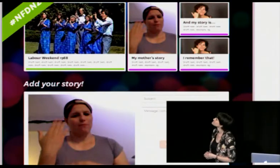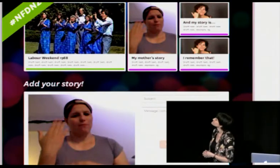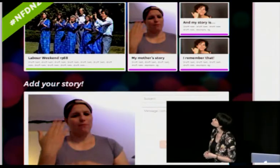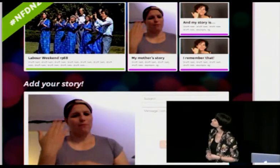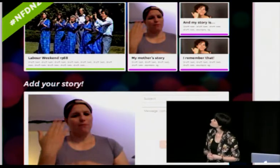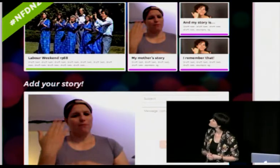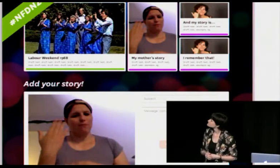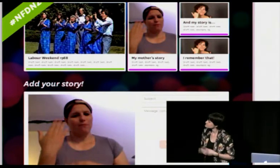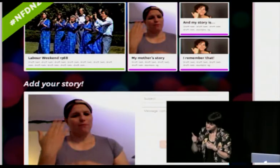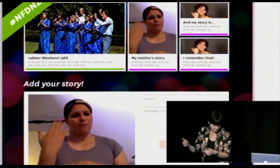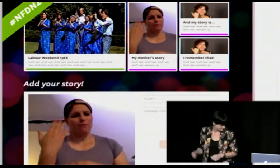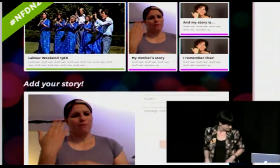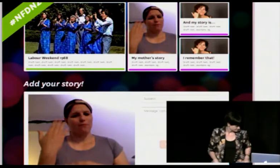so it's reasonably robust